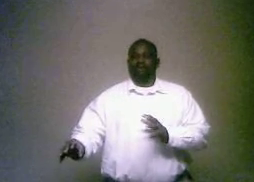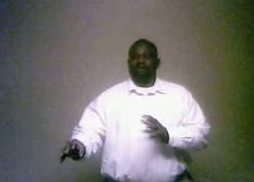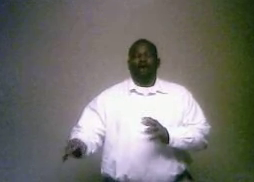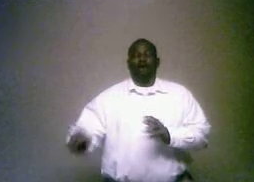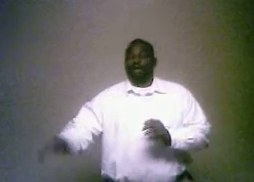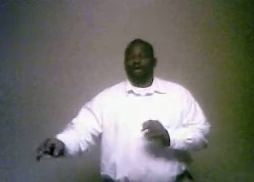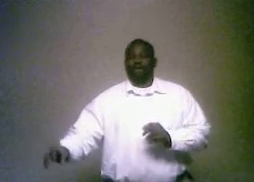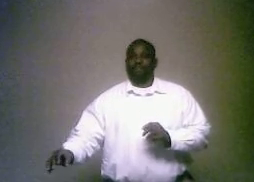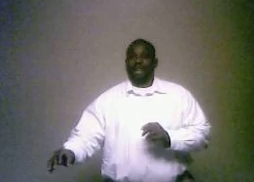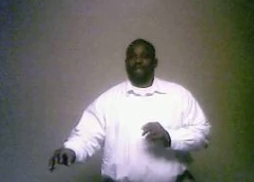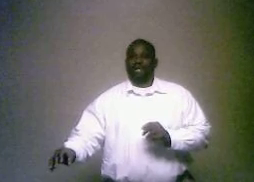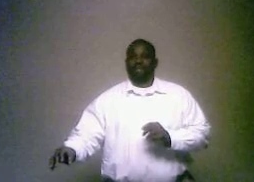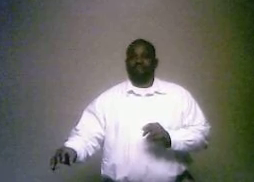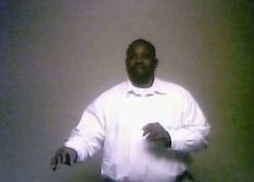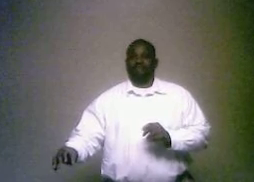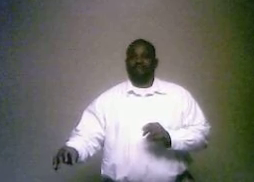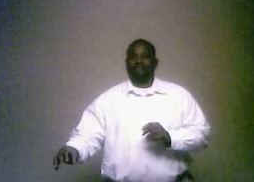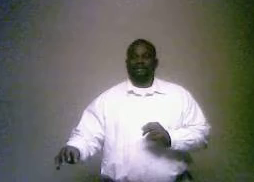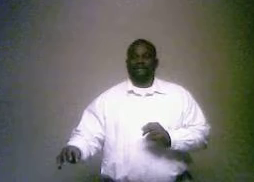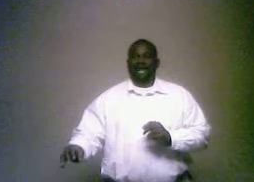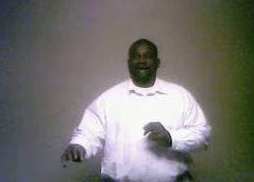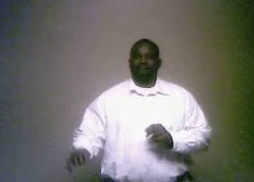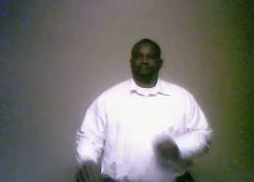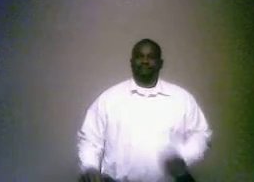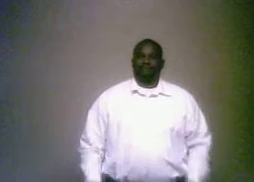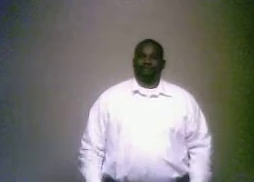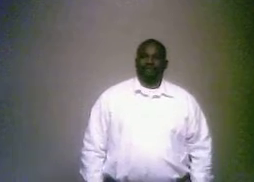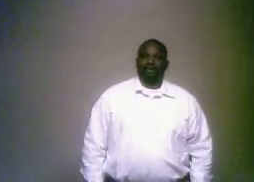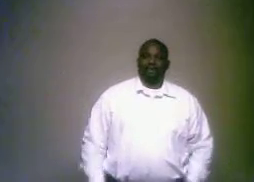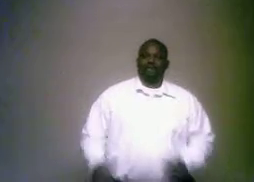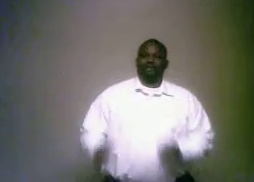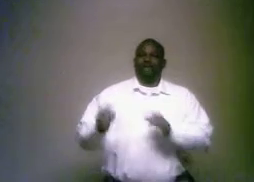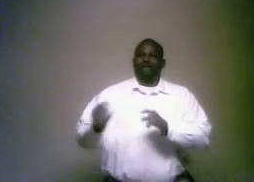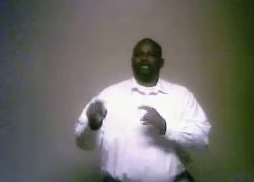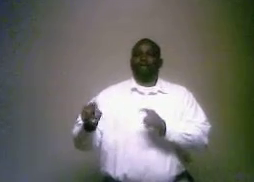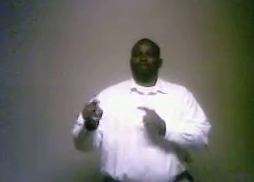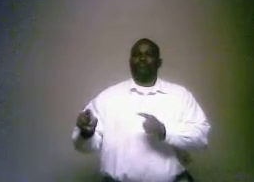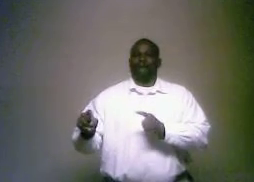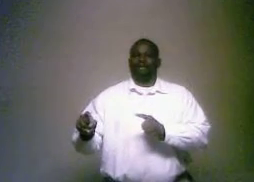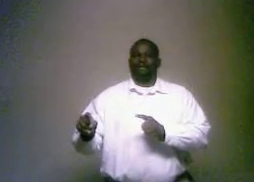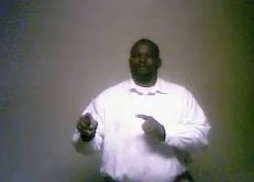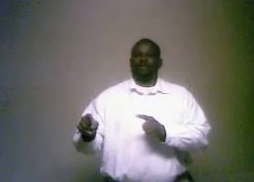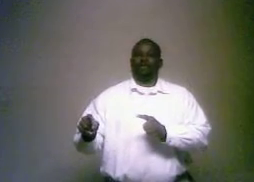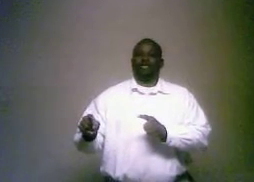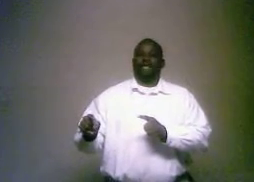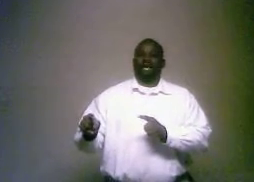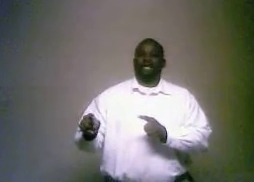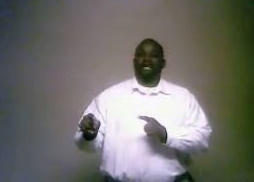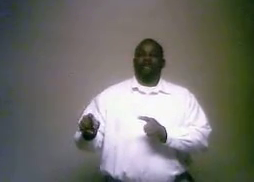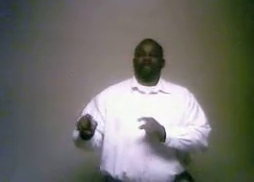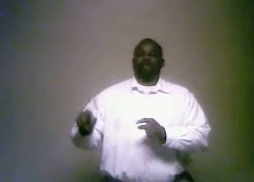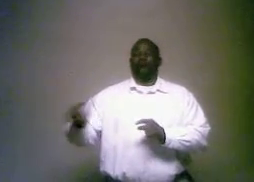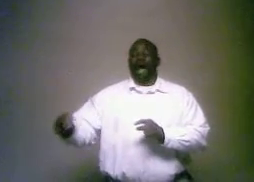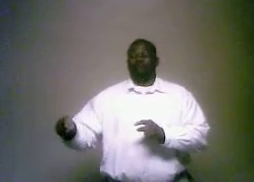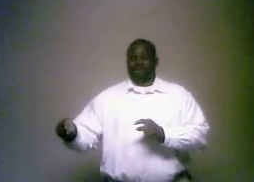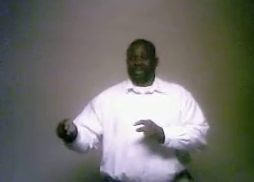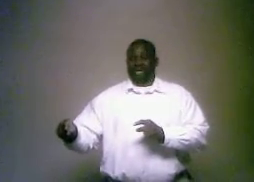Holy Ghost baptism. Now, the Holy Ghost baptism, I'm going to state what the Bible says